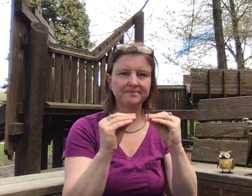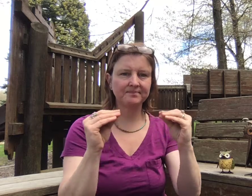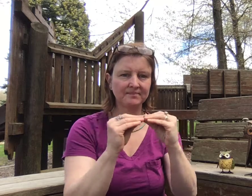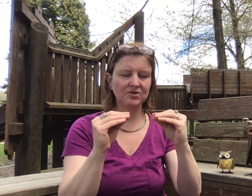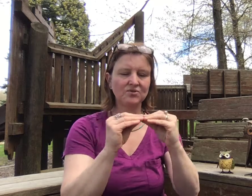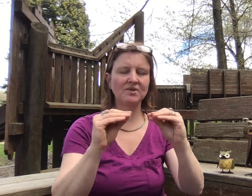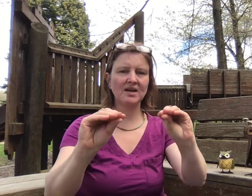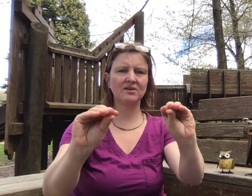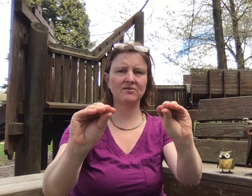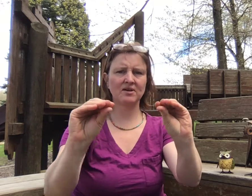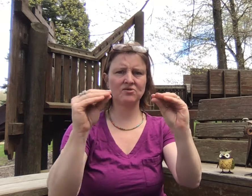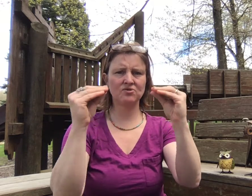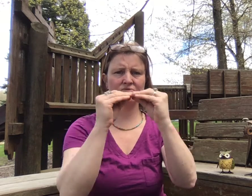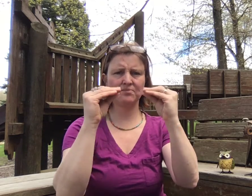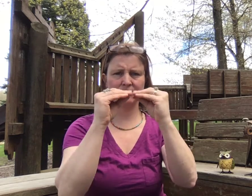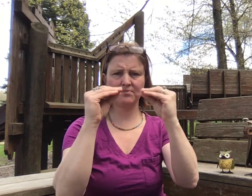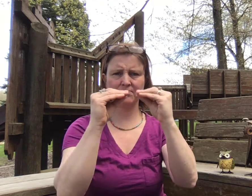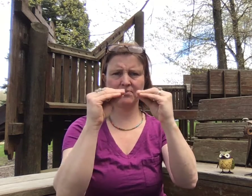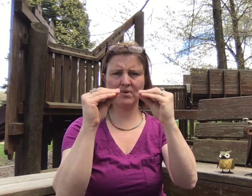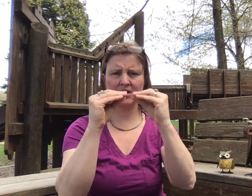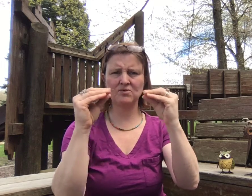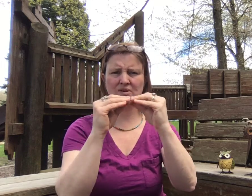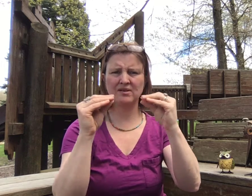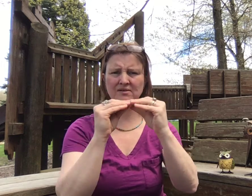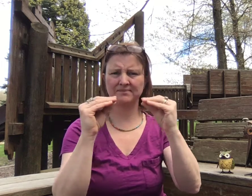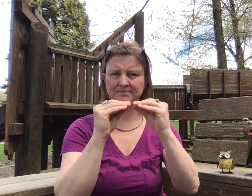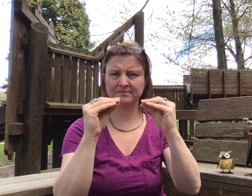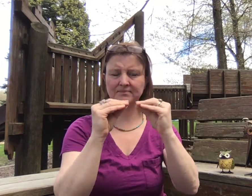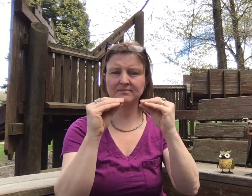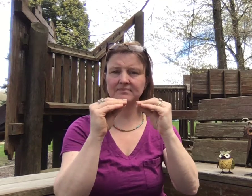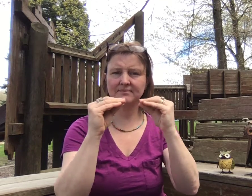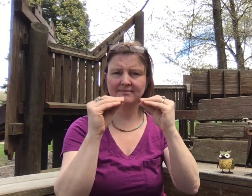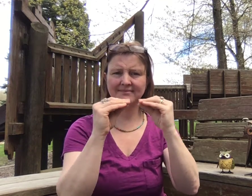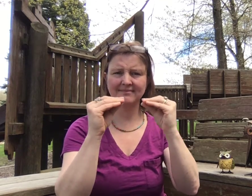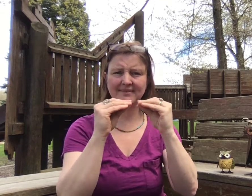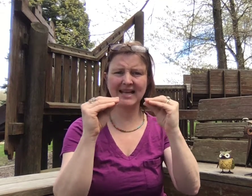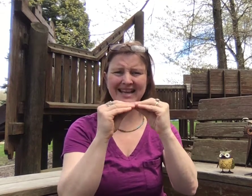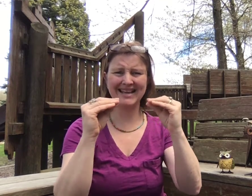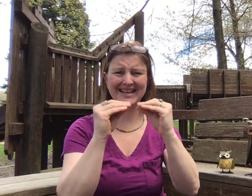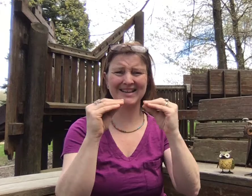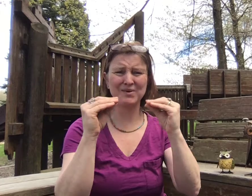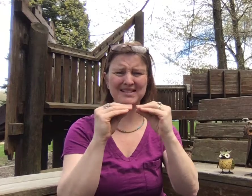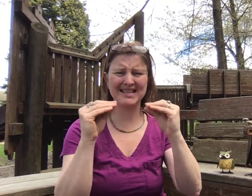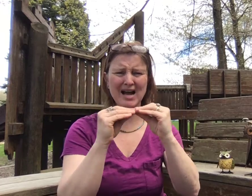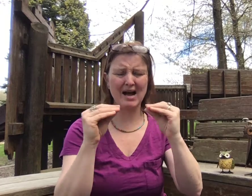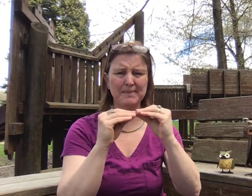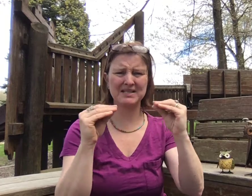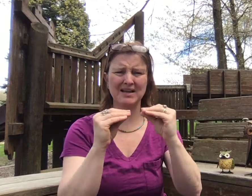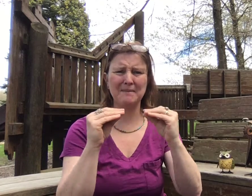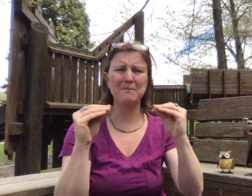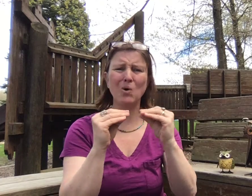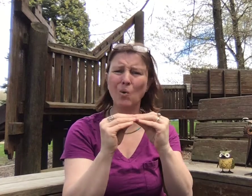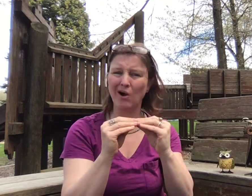You do that. You've got your two pointing at each other. And what's the opposite of more?